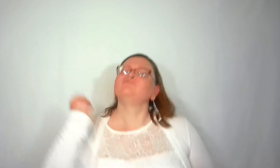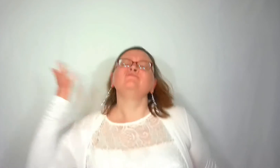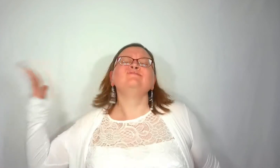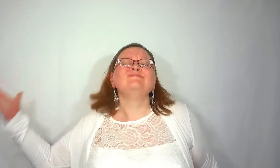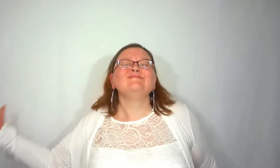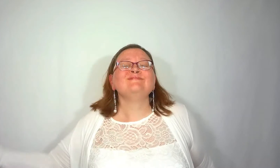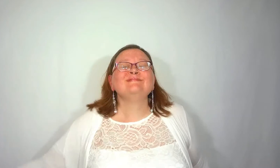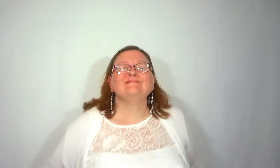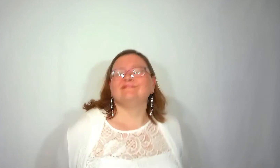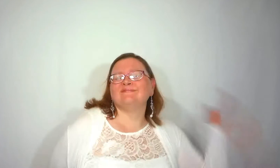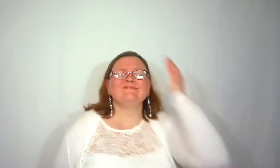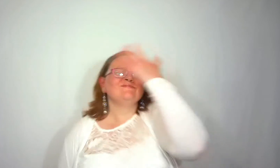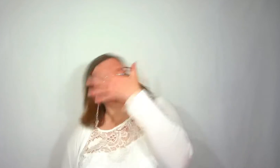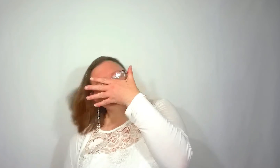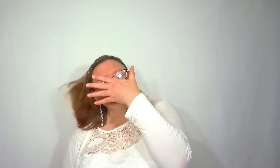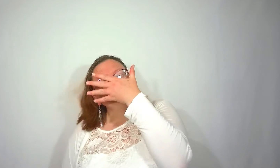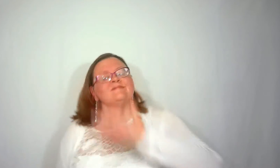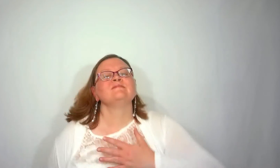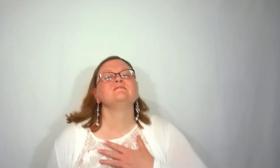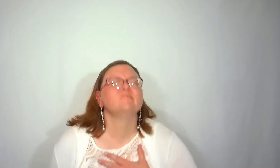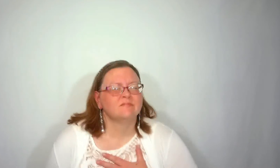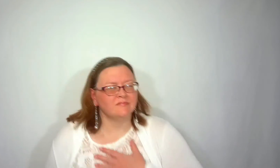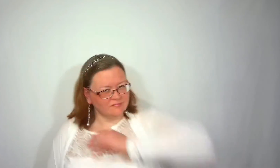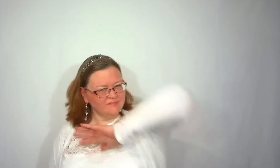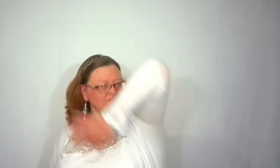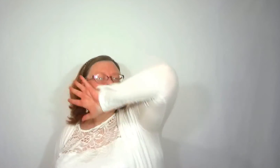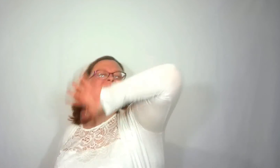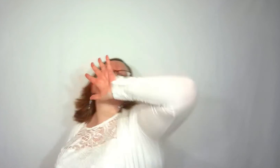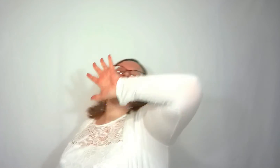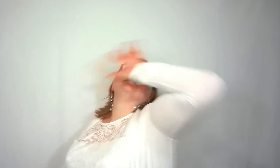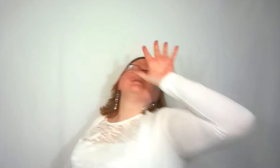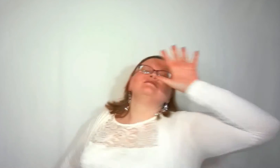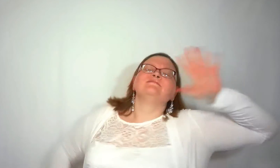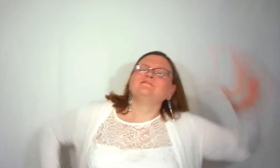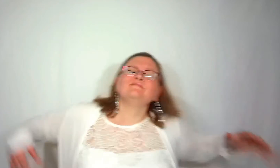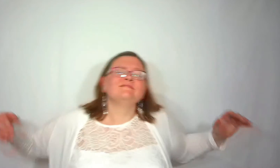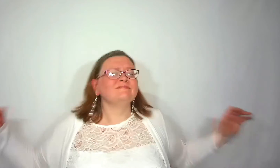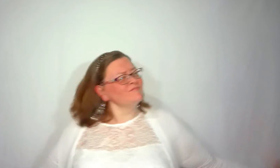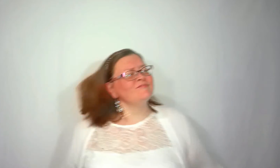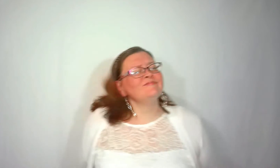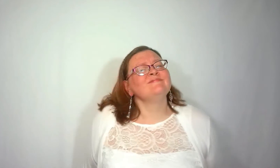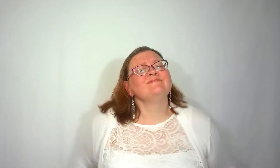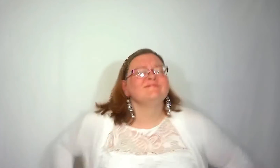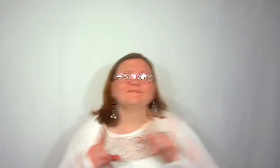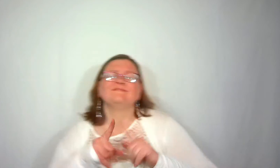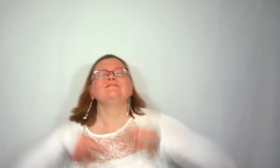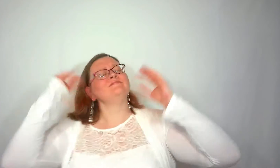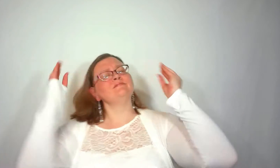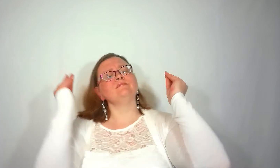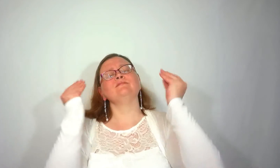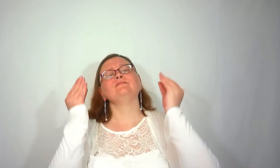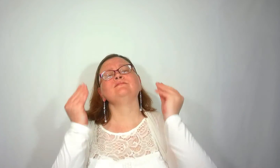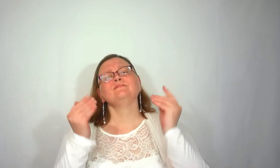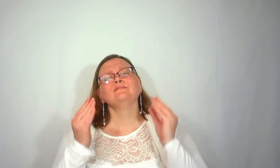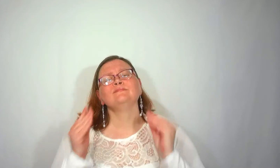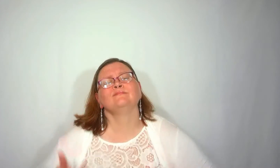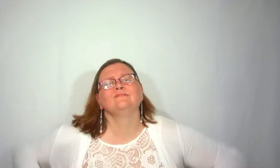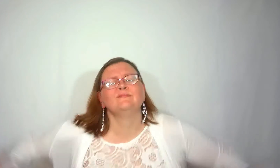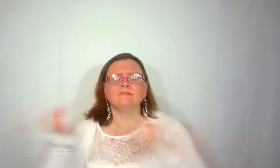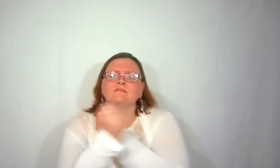a shot in the dark I'm gonna be the sun And I just can't afford to